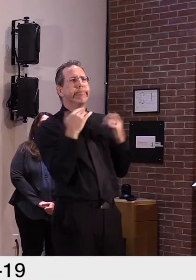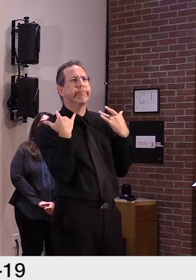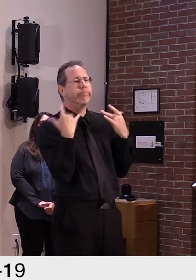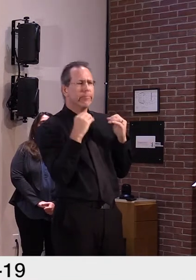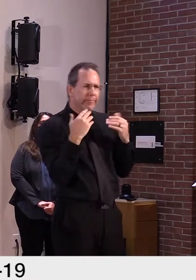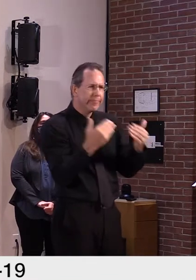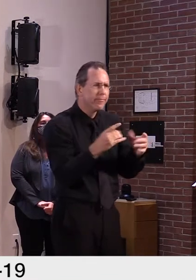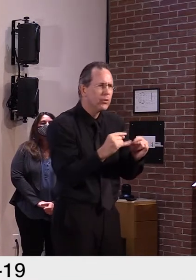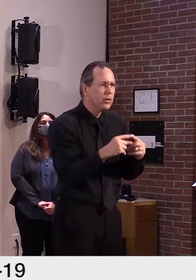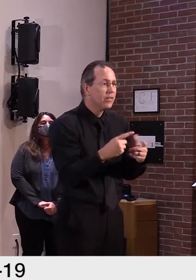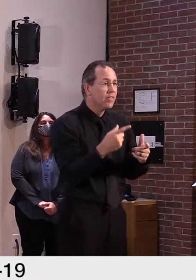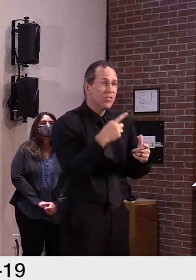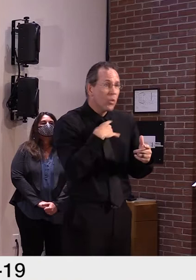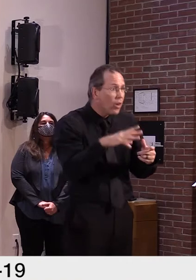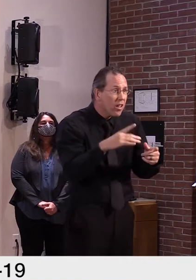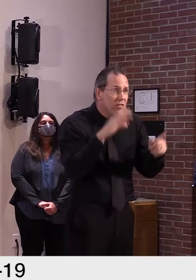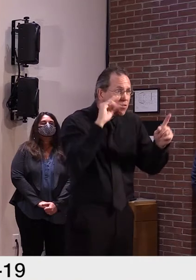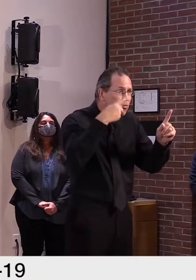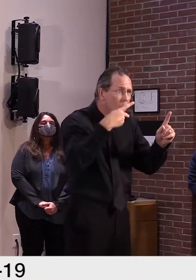Steve, any KTV?